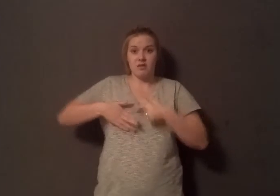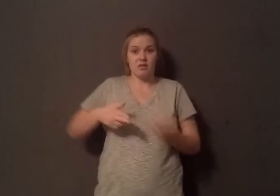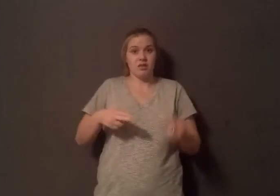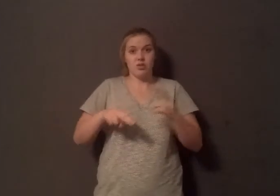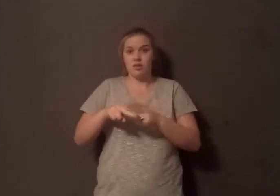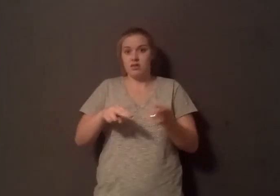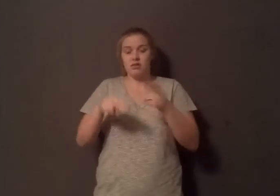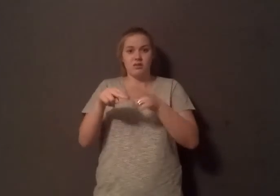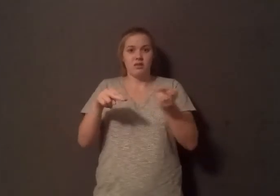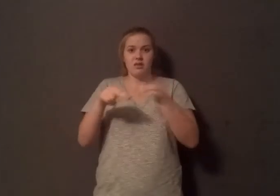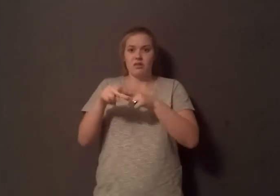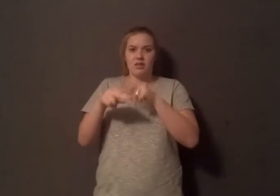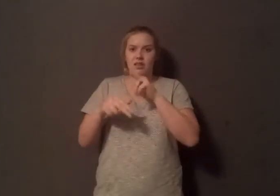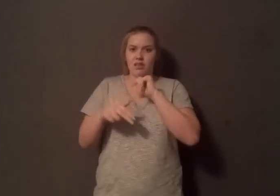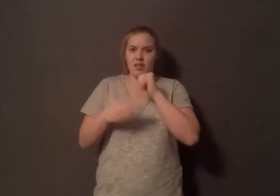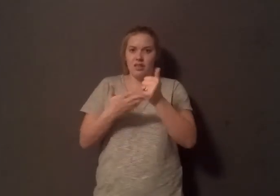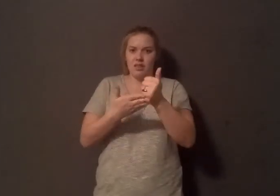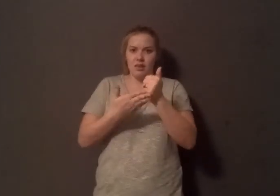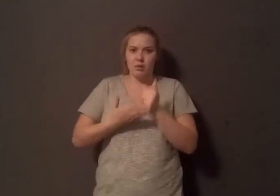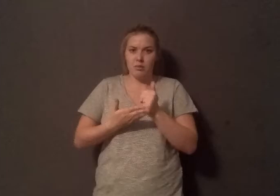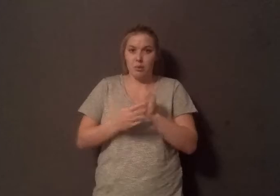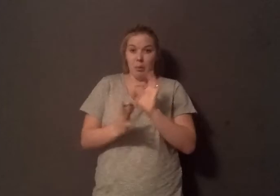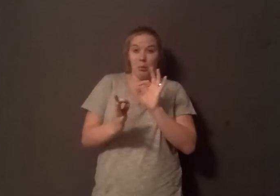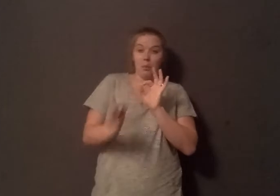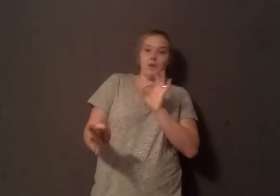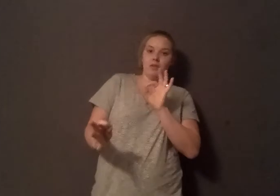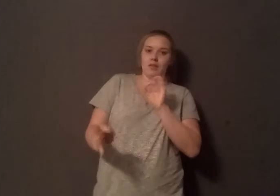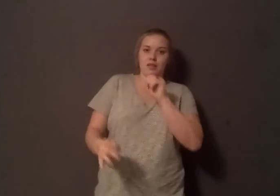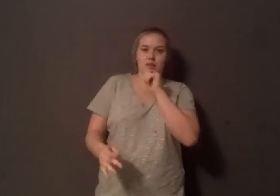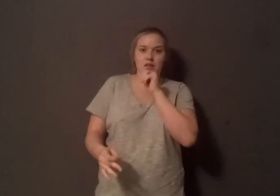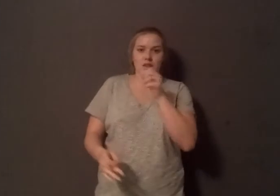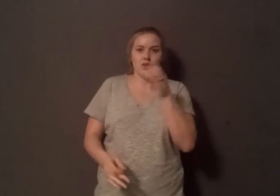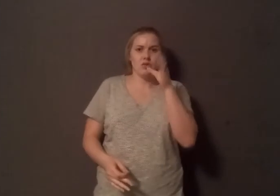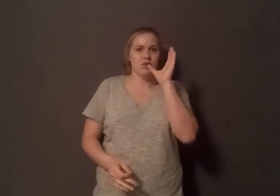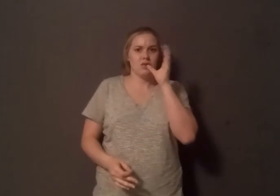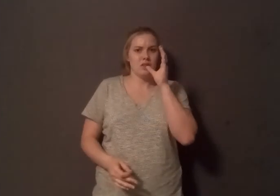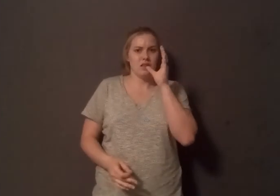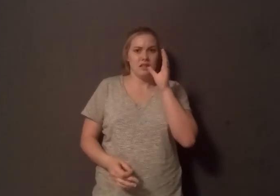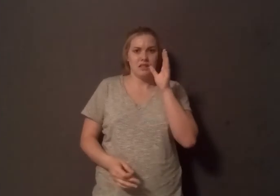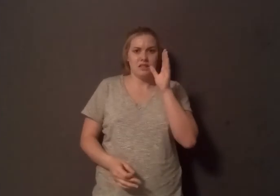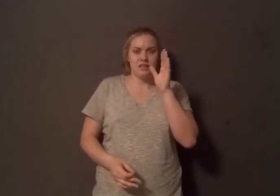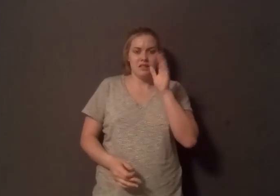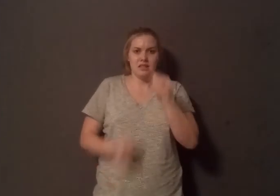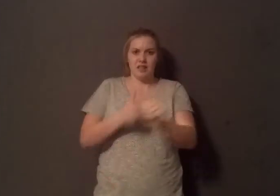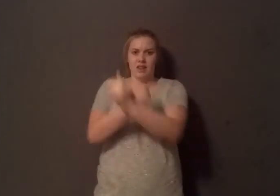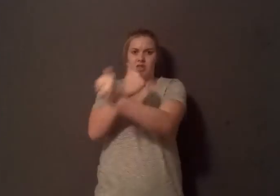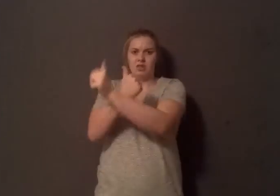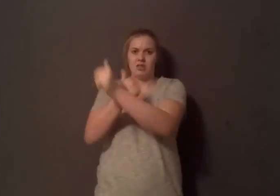So, this is not a product, even in its most pure state, you want to be consuming because it does come with risk. I found out that dairy can increase a man's chance of getting